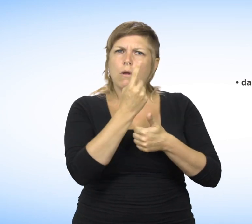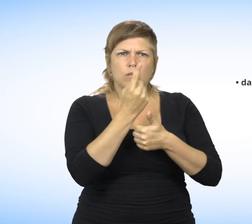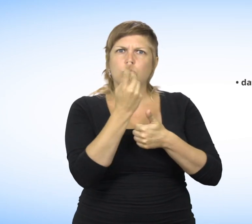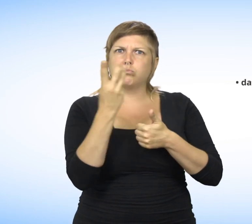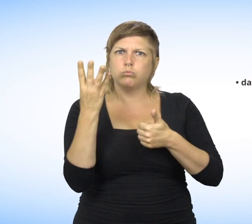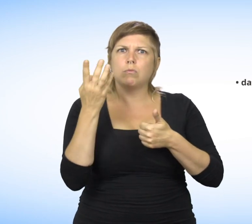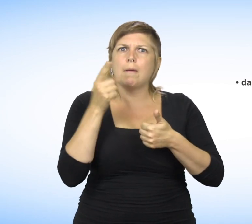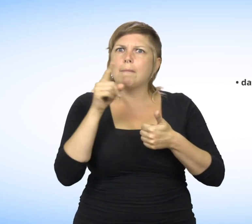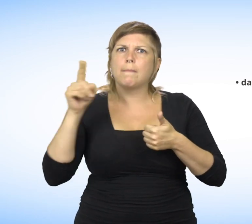Important dates,